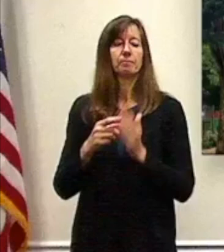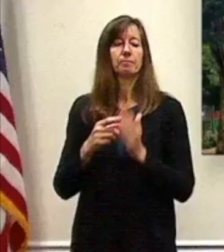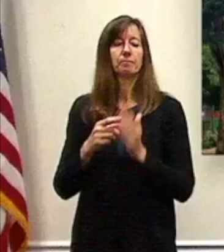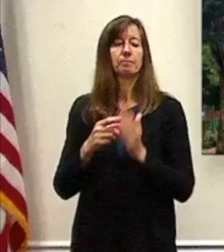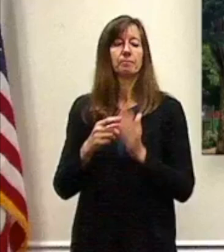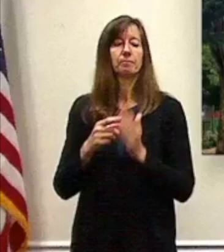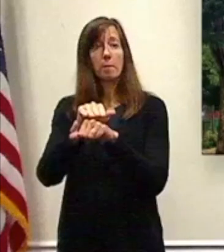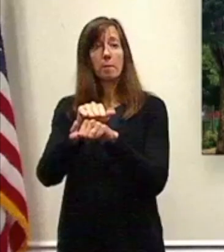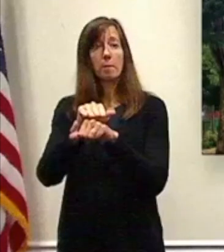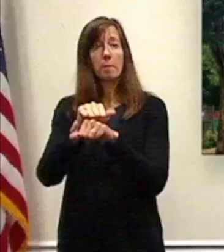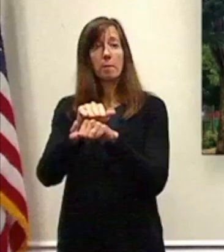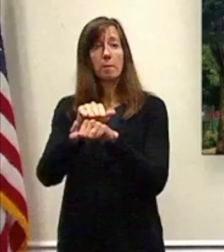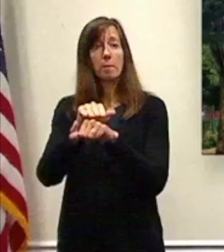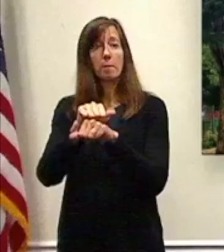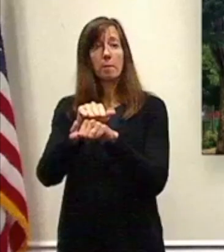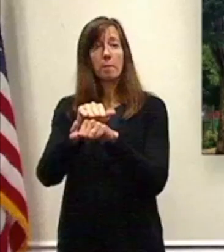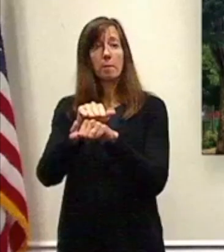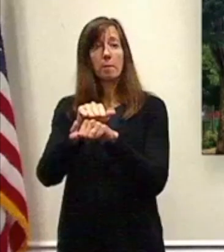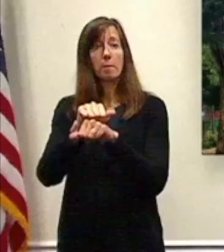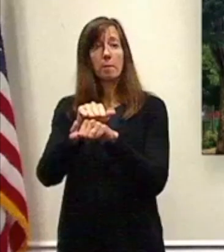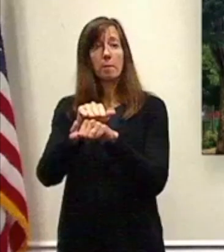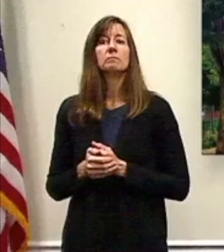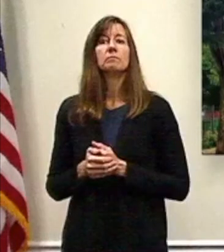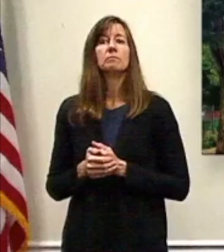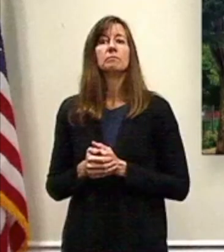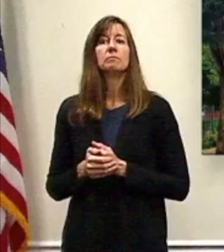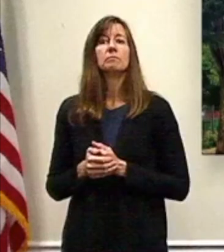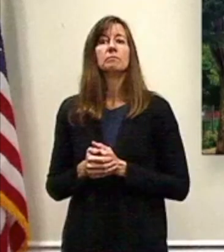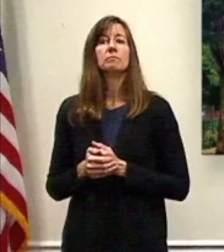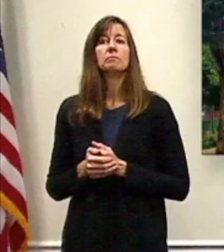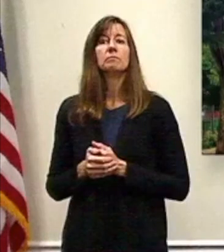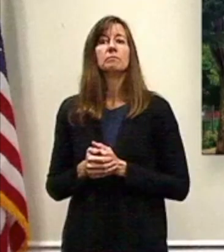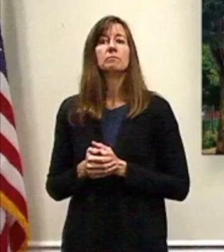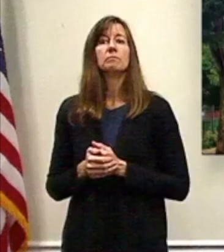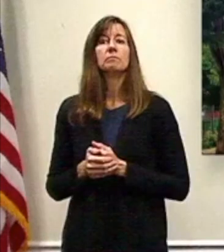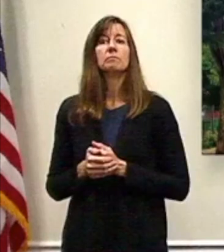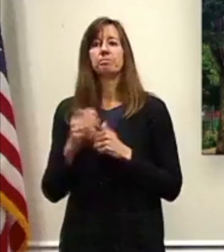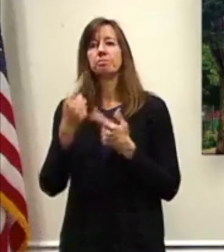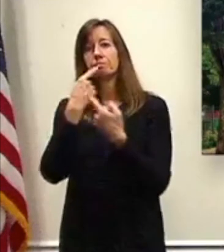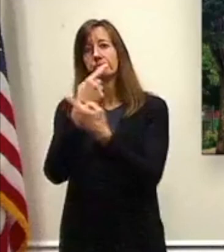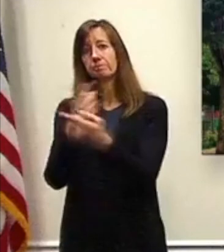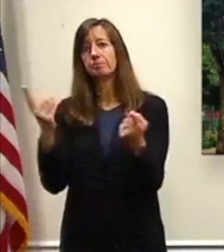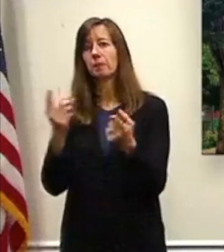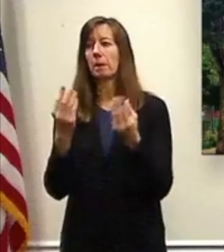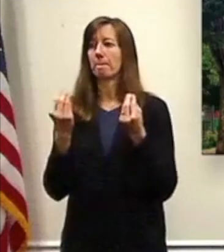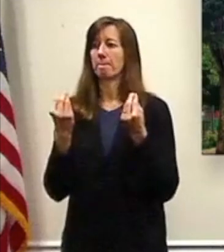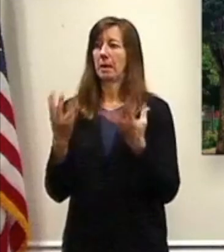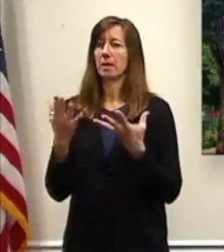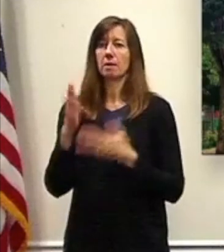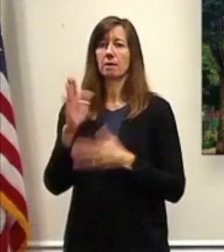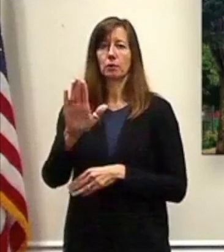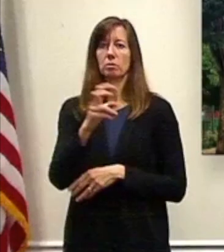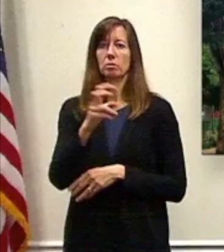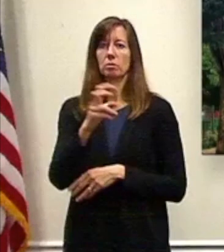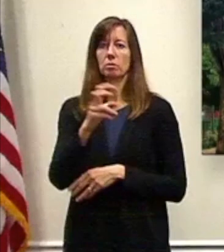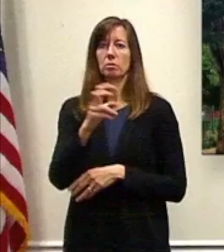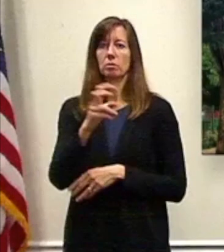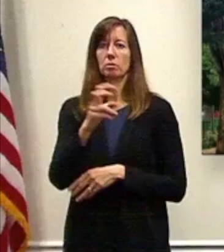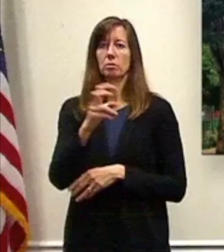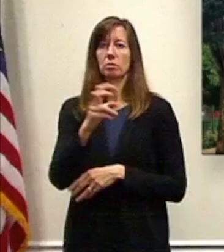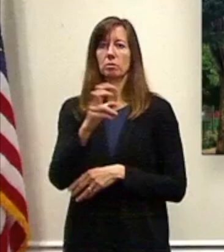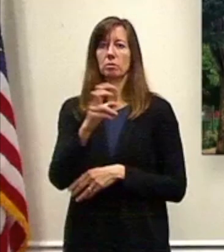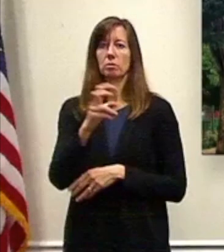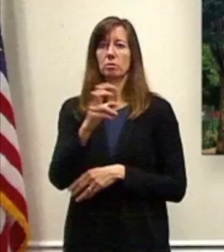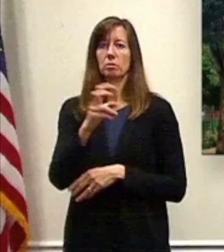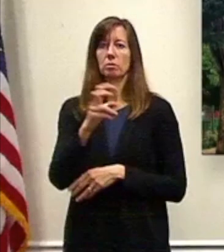And, and that said, many of your transactions can occur online. Please consider doing that